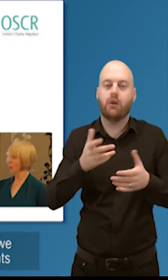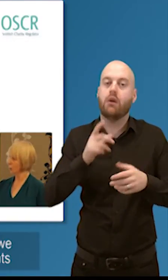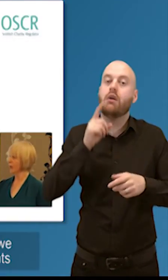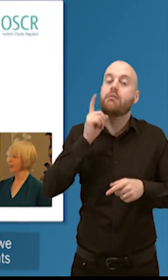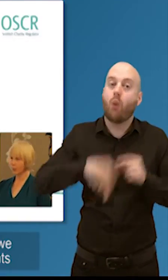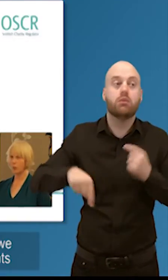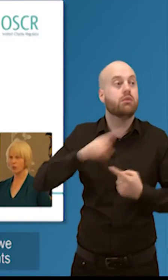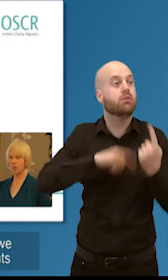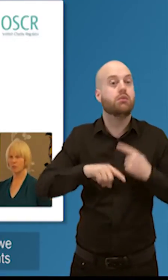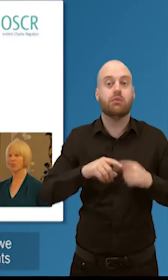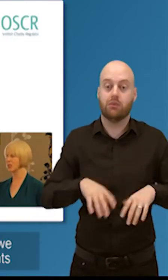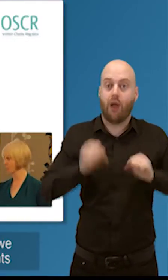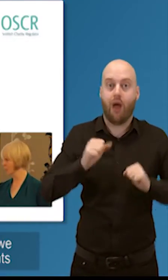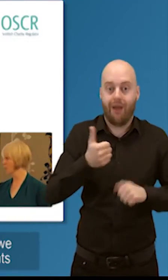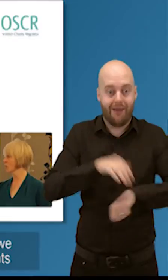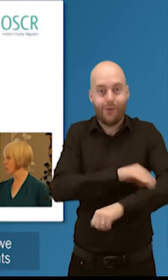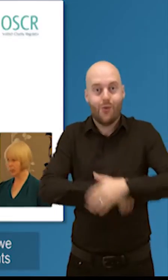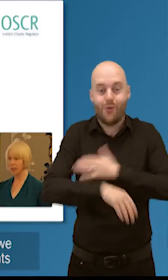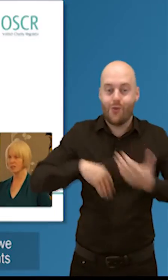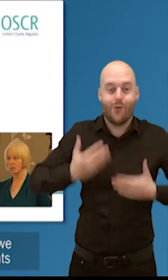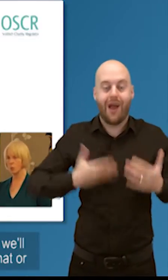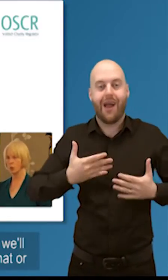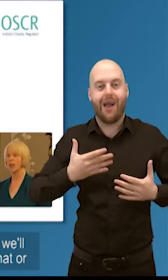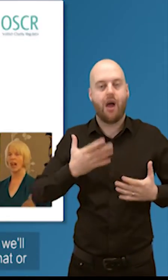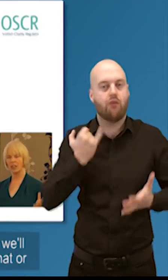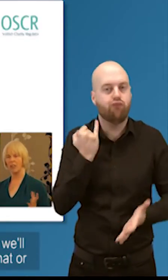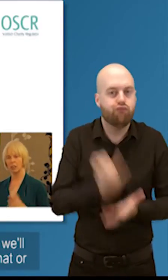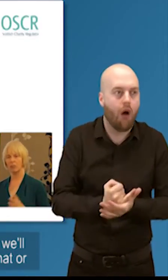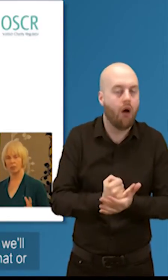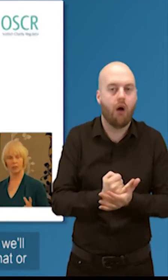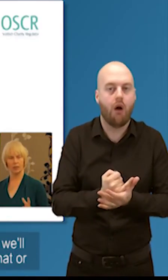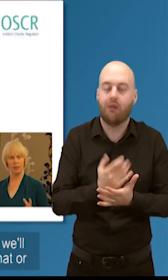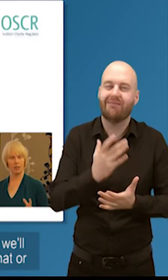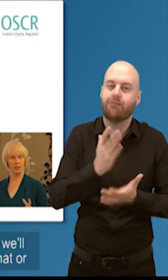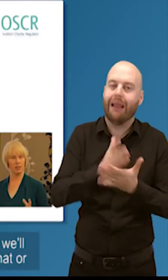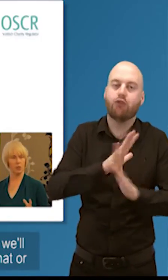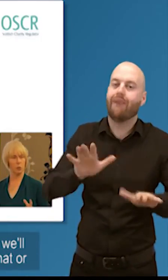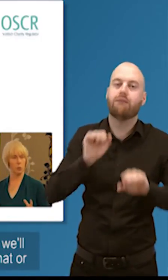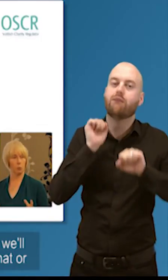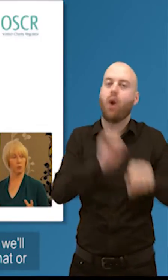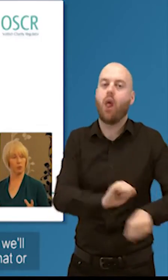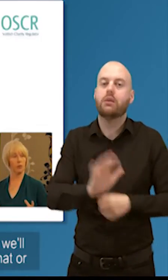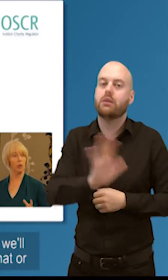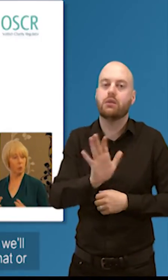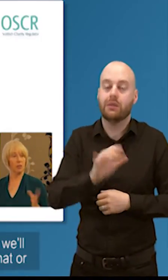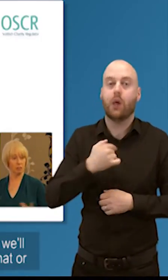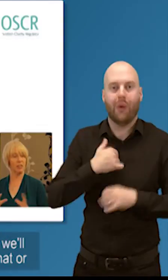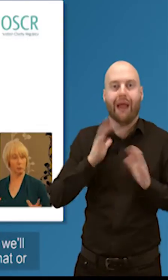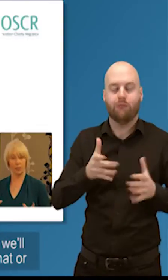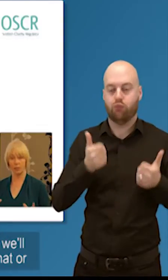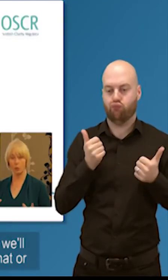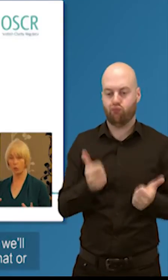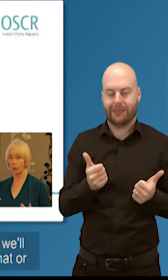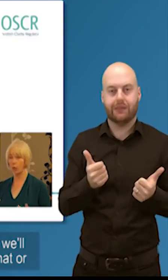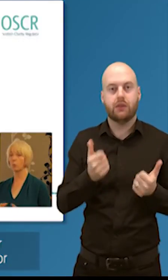what are we hearing about in terms of concerns or complaints and so on and that really takes us into the space where we'll think, well, we better